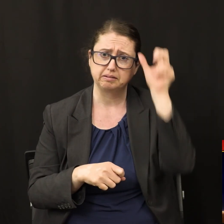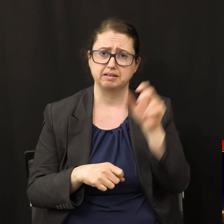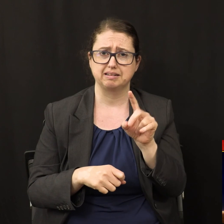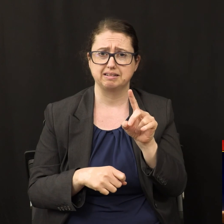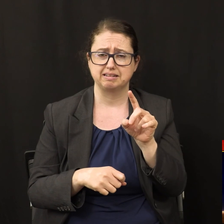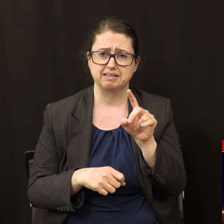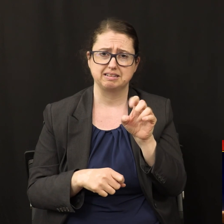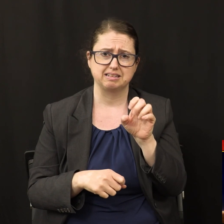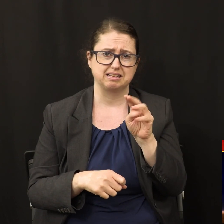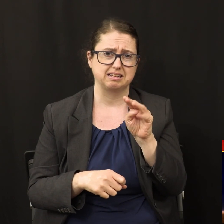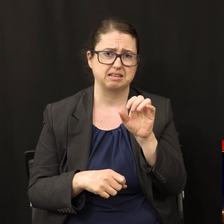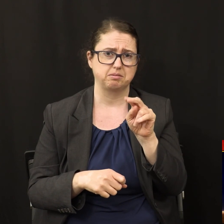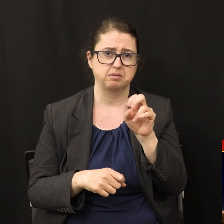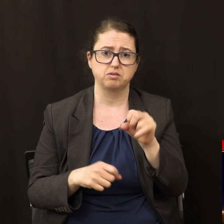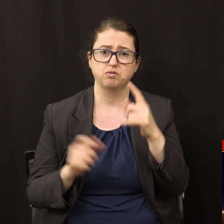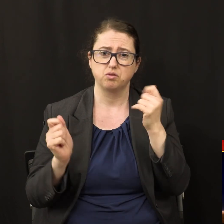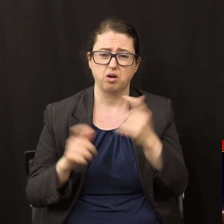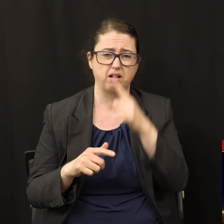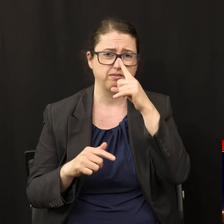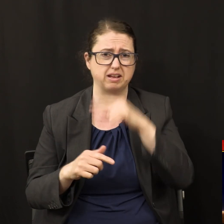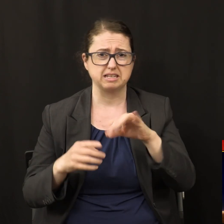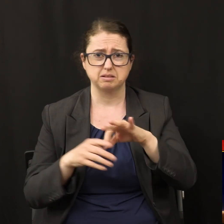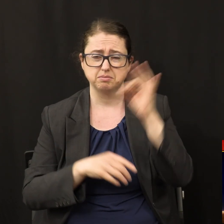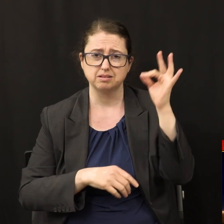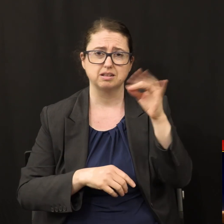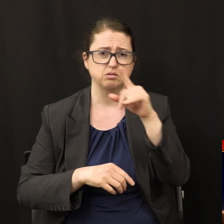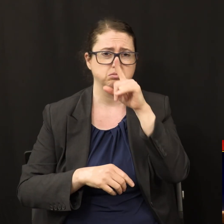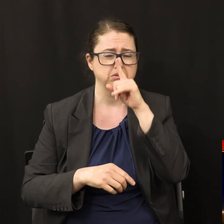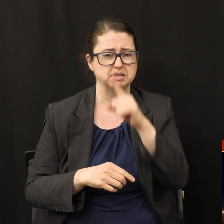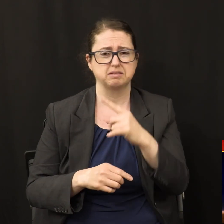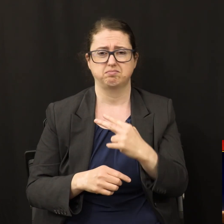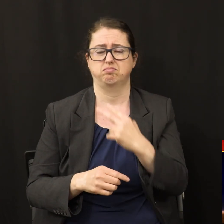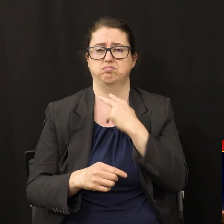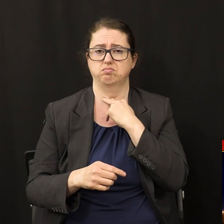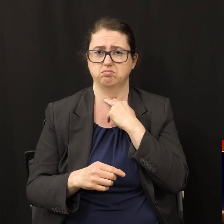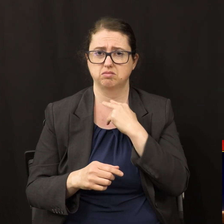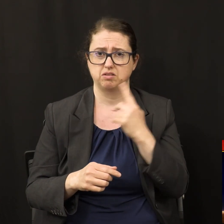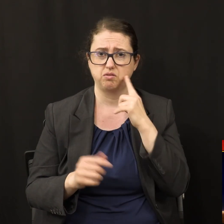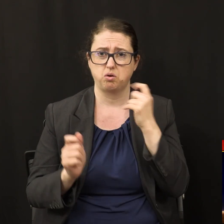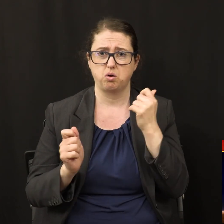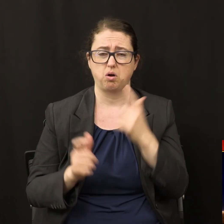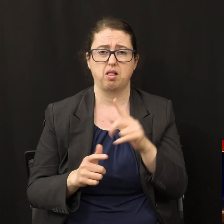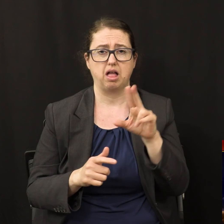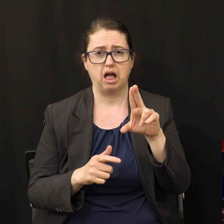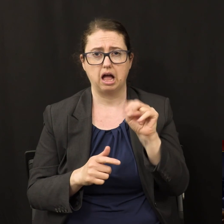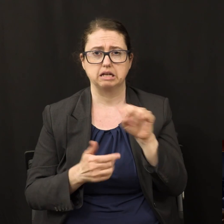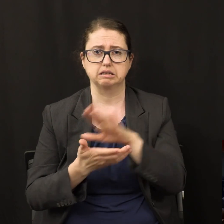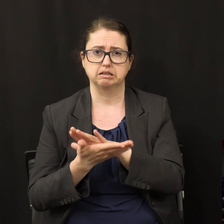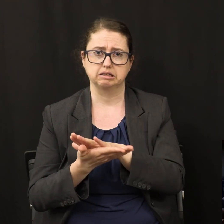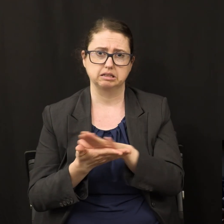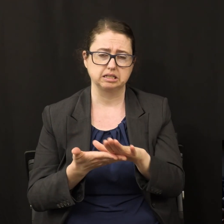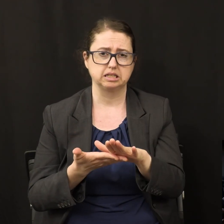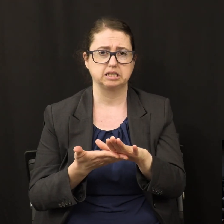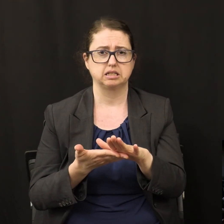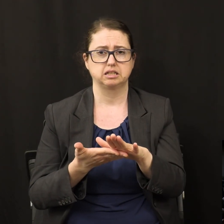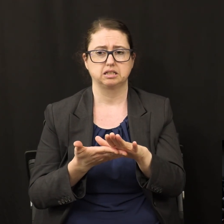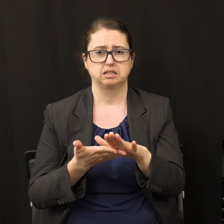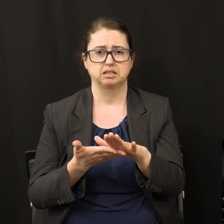every foul spirit and a cage for every unclean and hated bird those are three